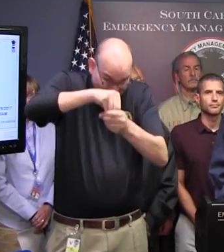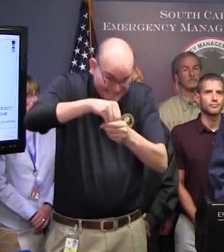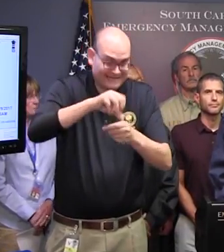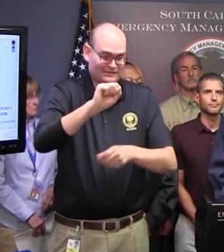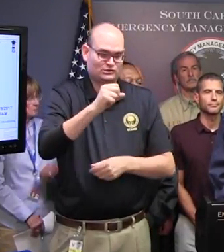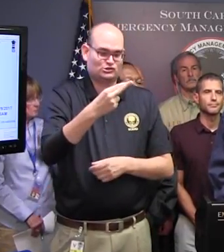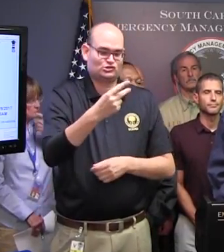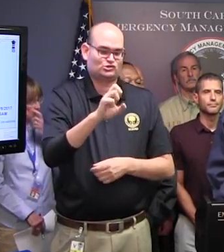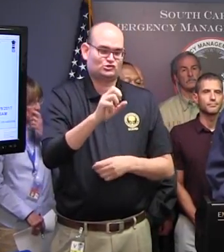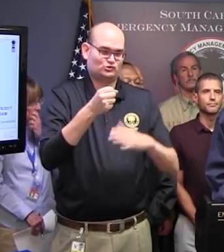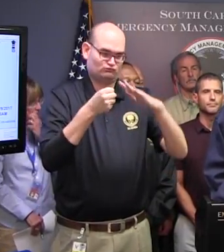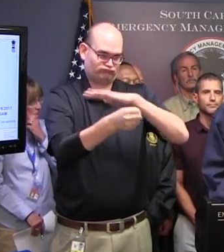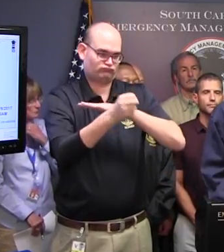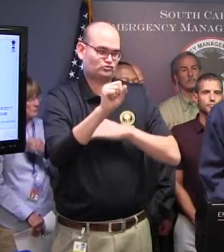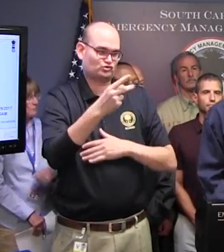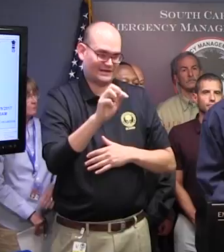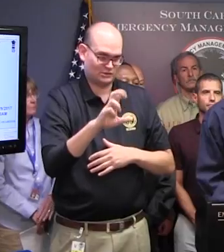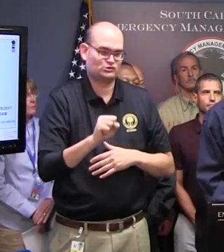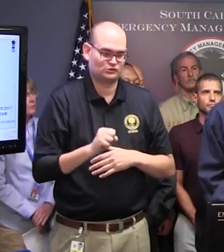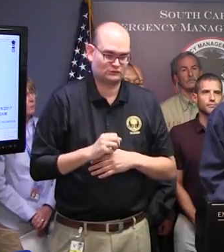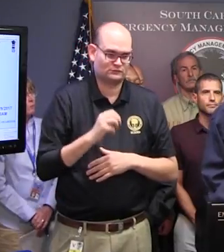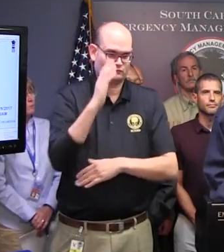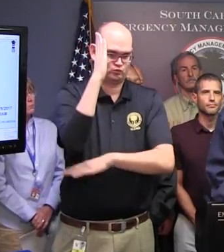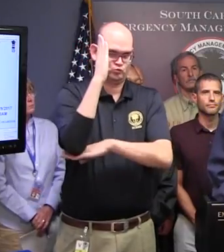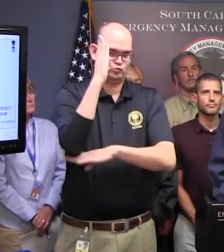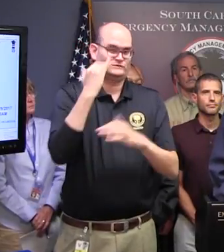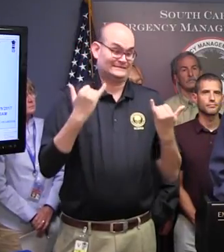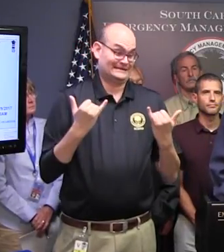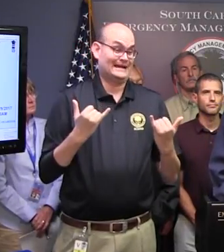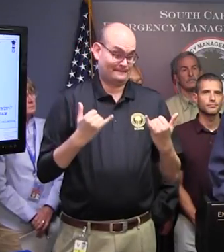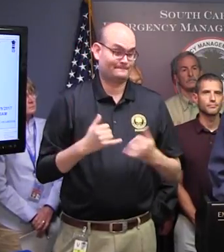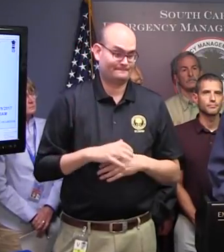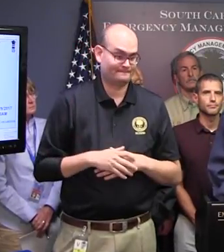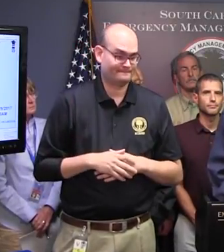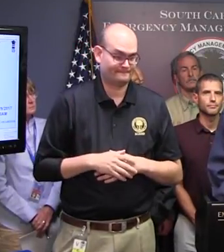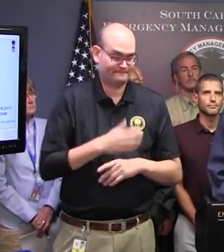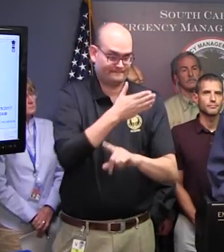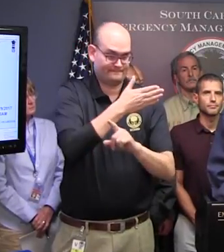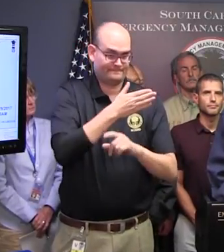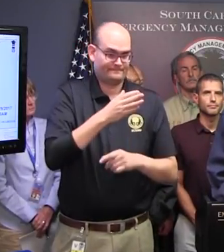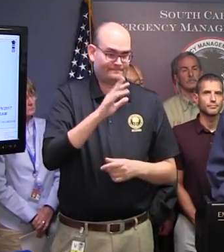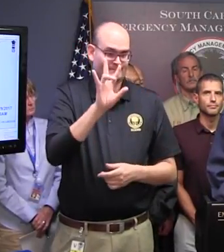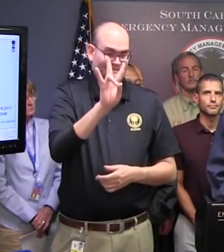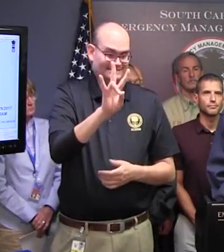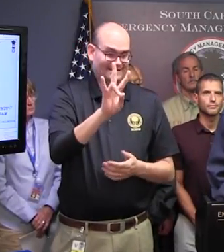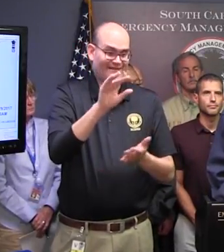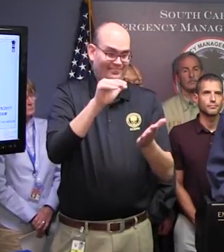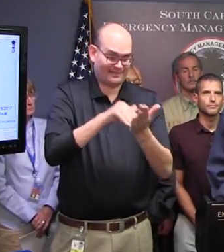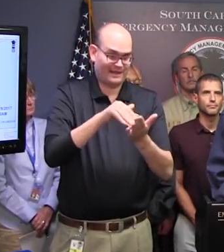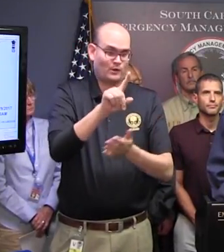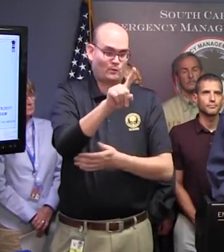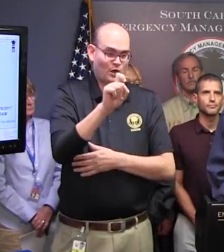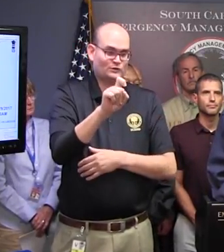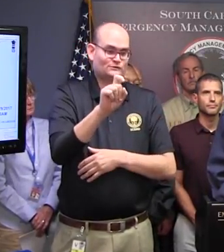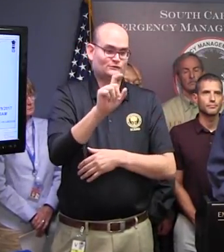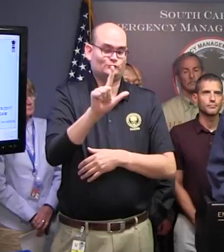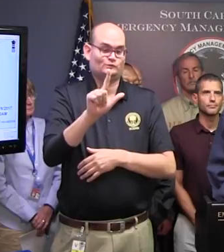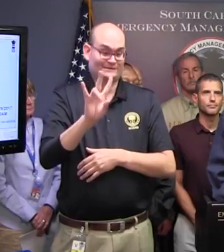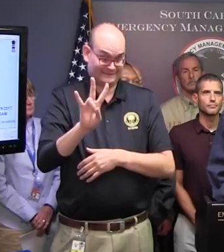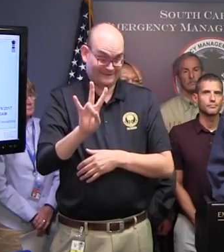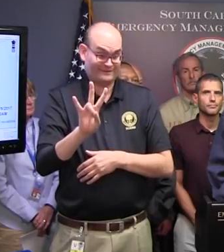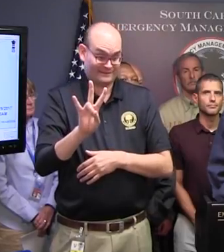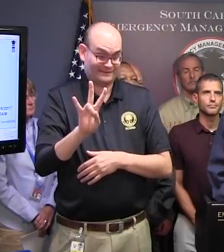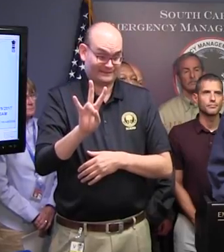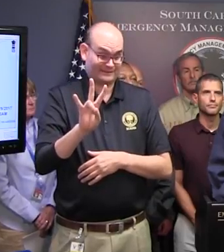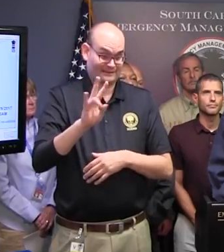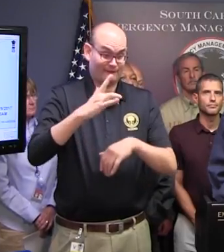of noon today. Our total open shelters capacity is 7,127. So we have plenty of room,